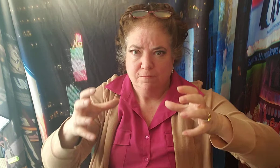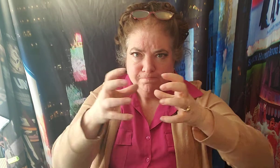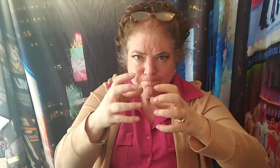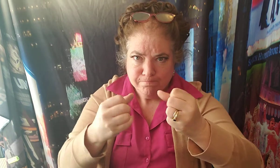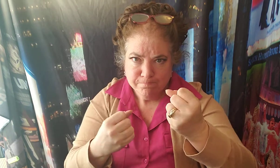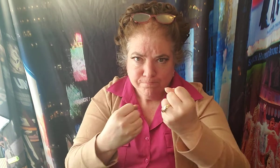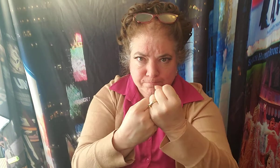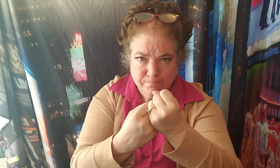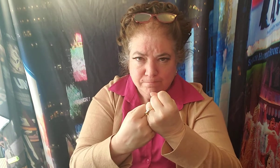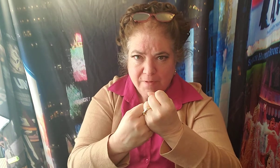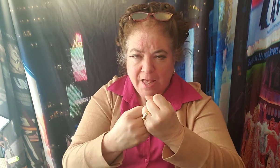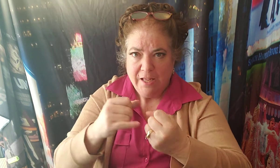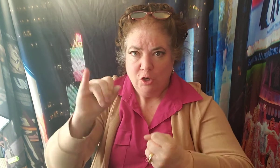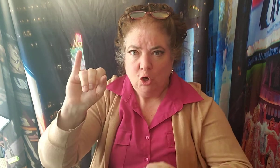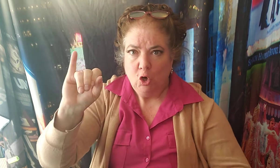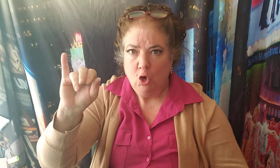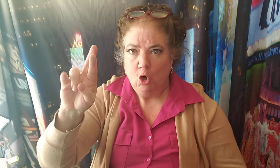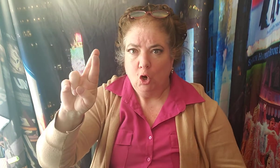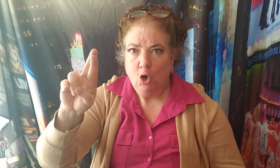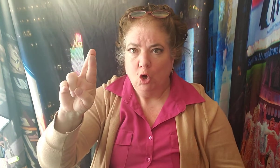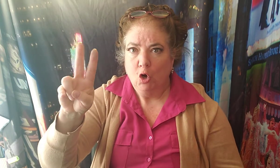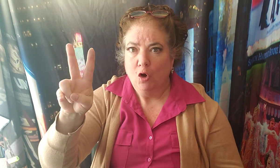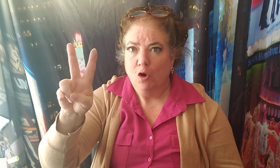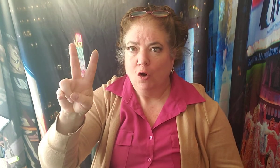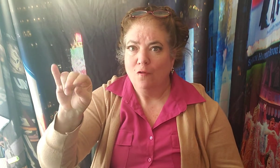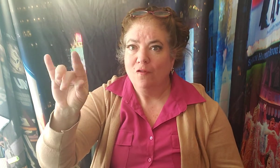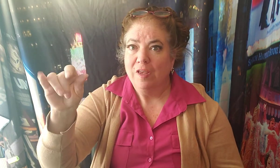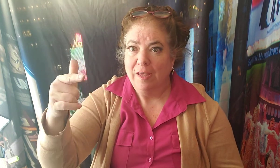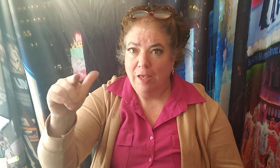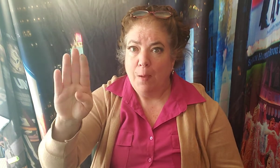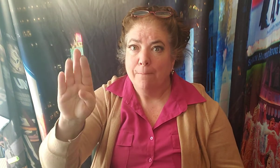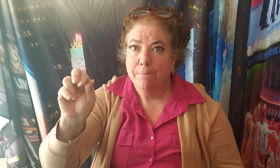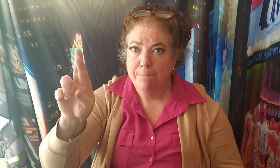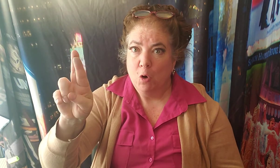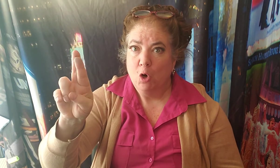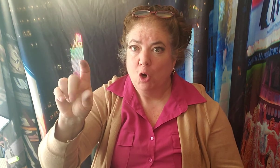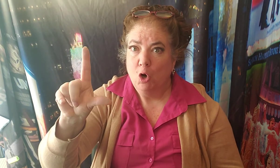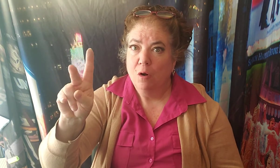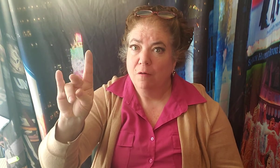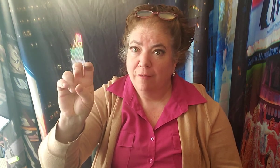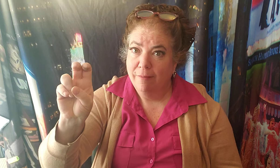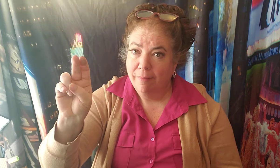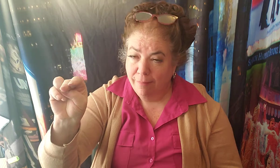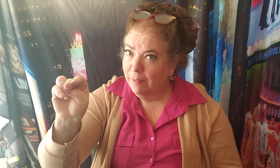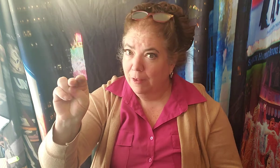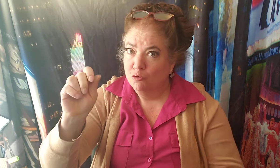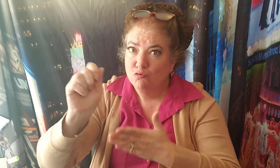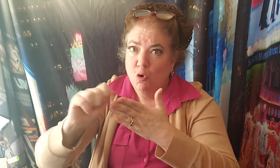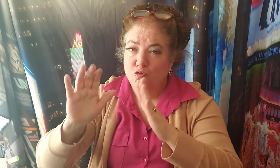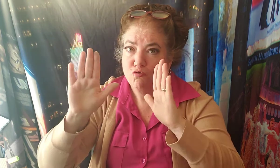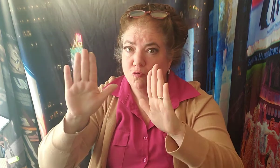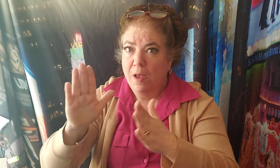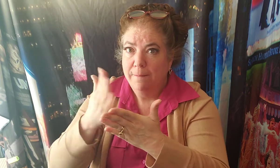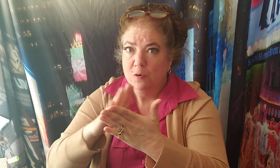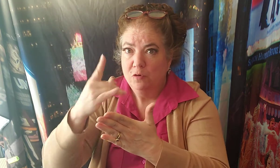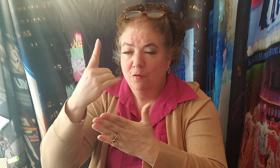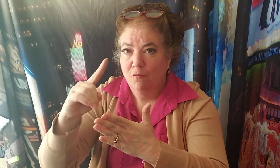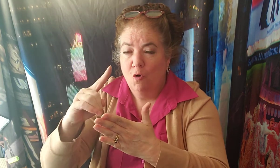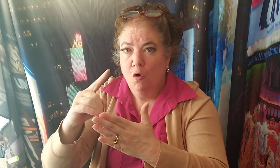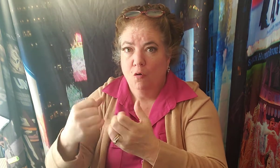created a rousing army review During the First World War Was asked by the government To rally the troops again So he